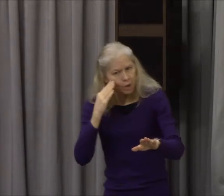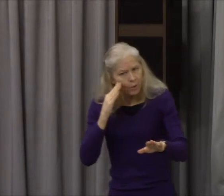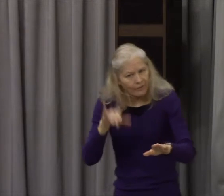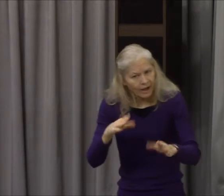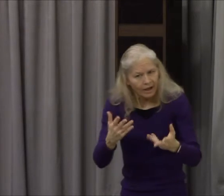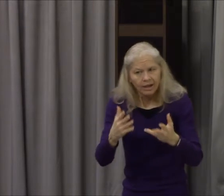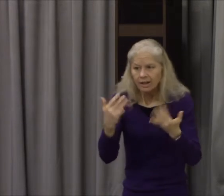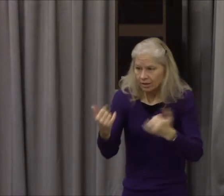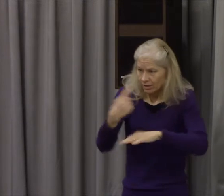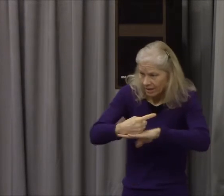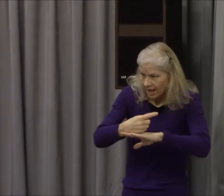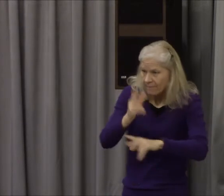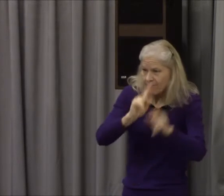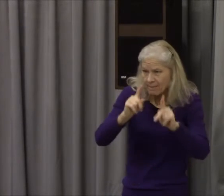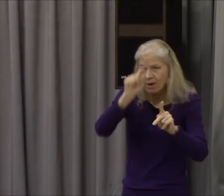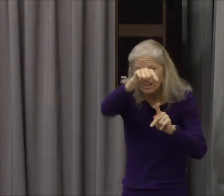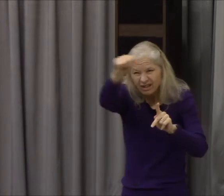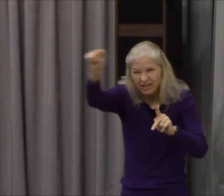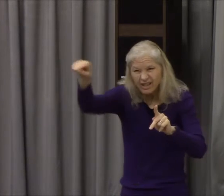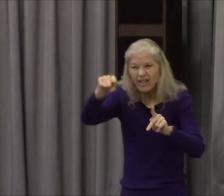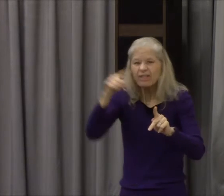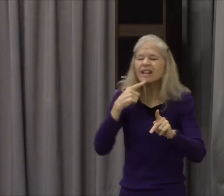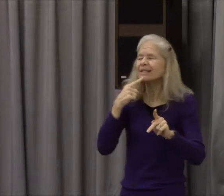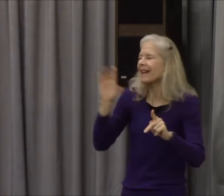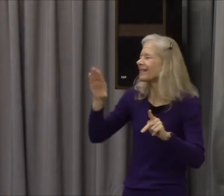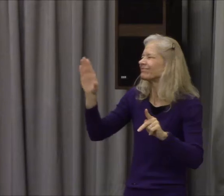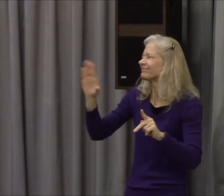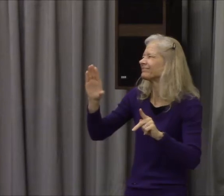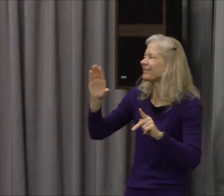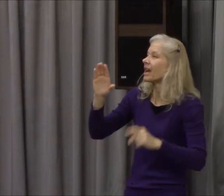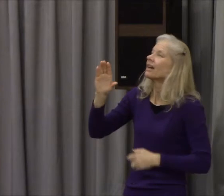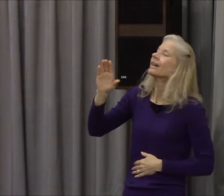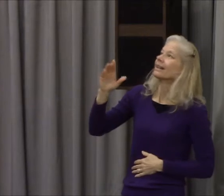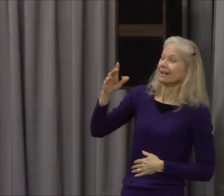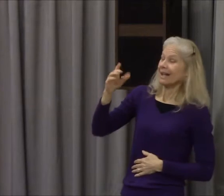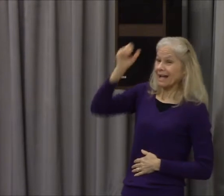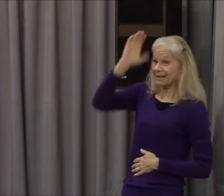but rather God was created in the imaginations of men and that's what they say